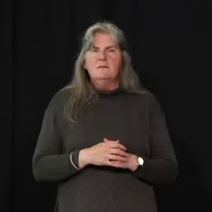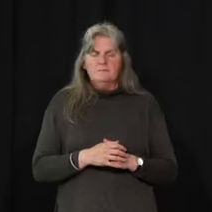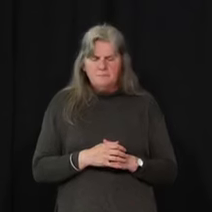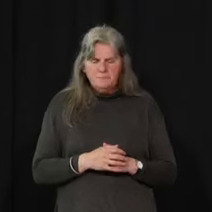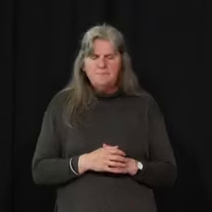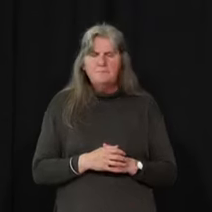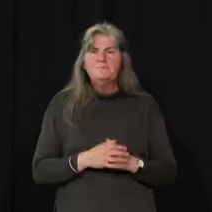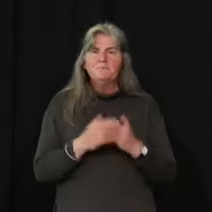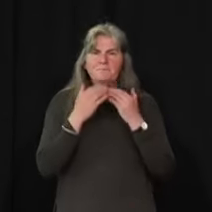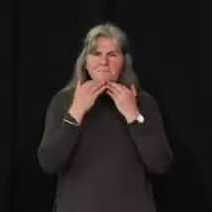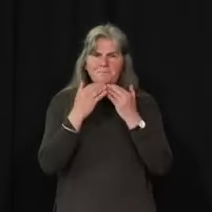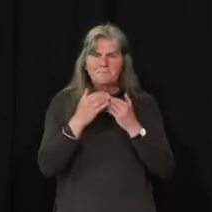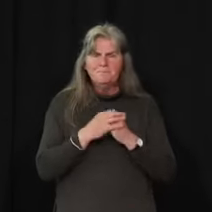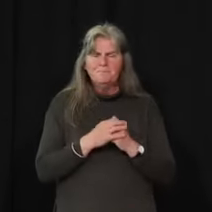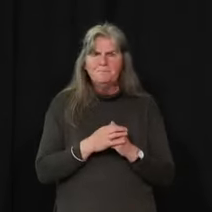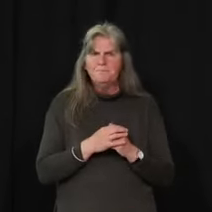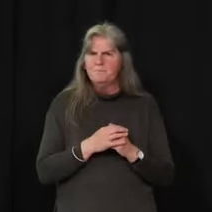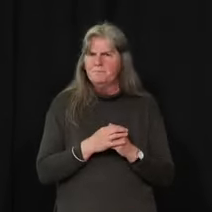Yeah, thank you.